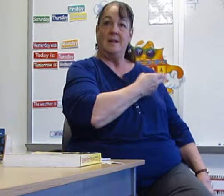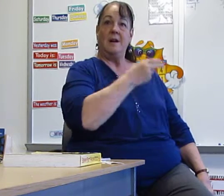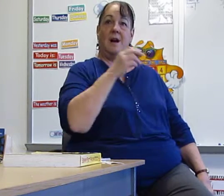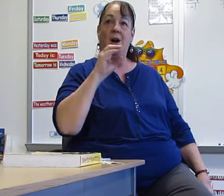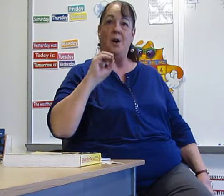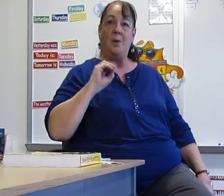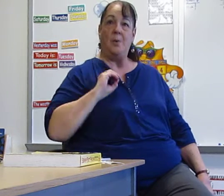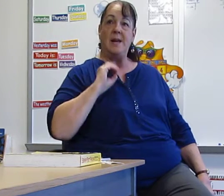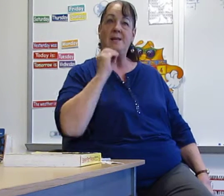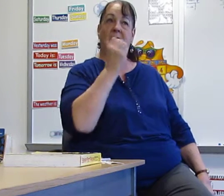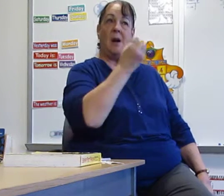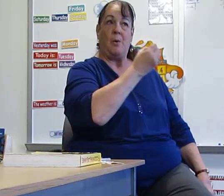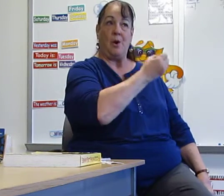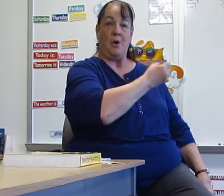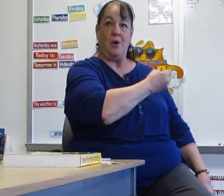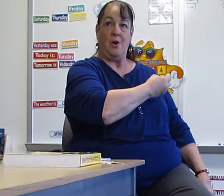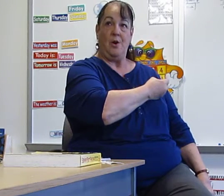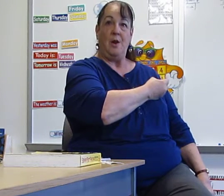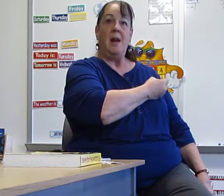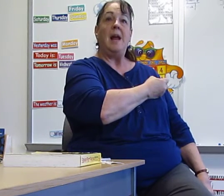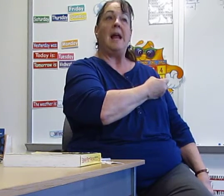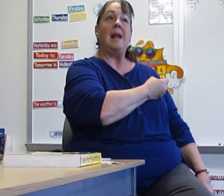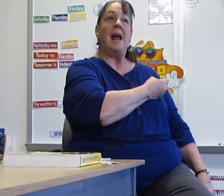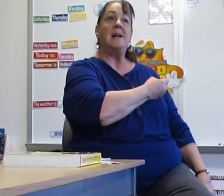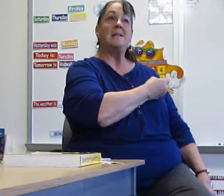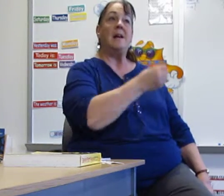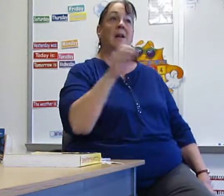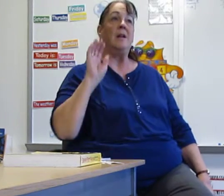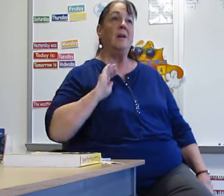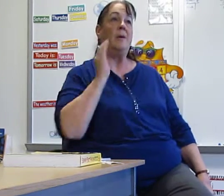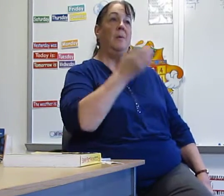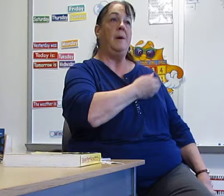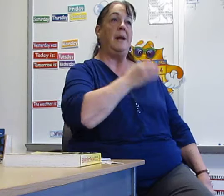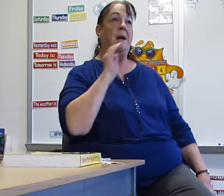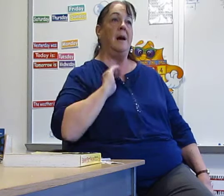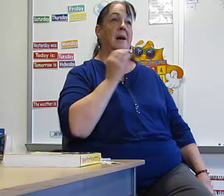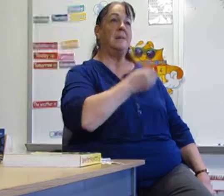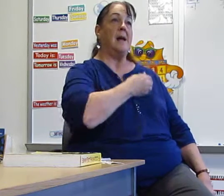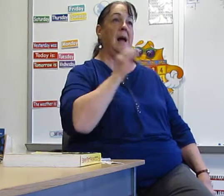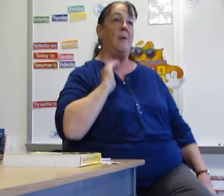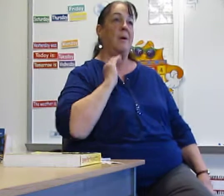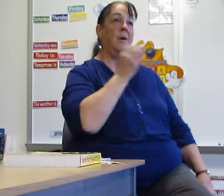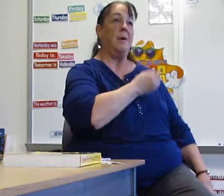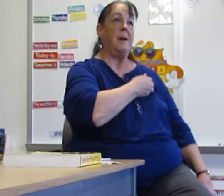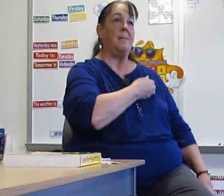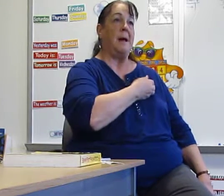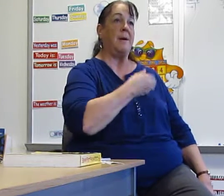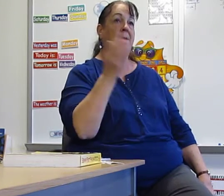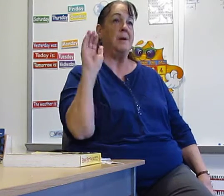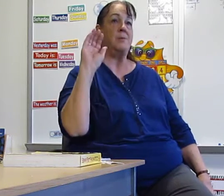O is our. N-A-S-L. We, us, our. Doesn't matter. It's